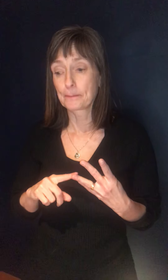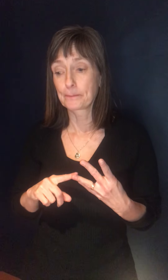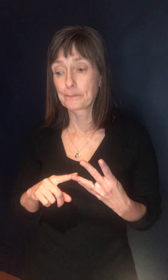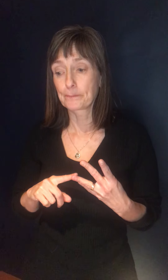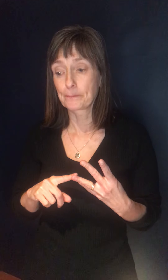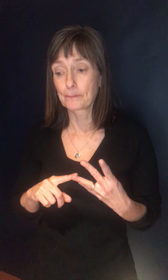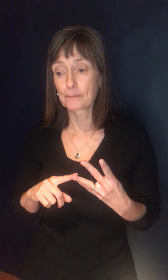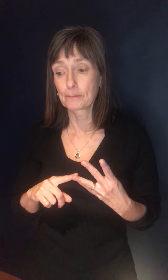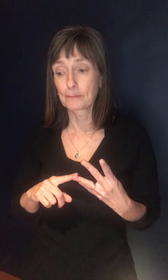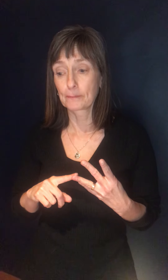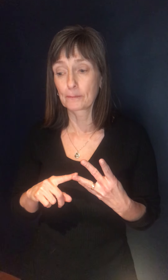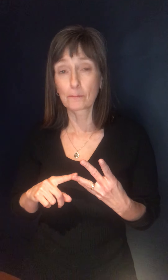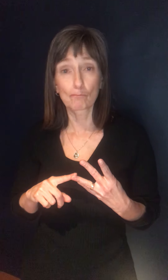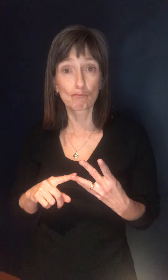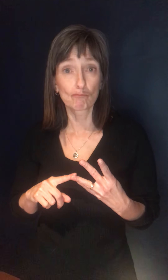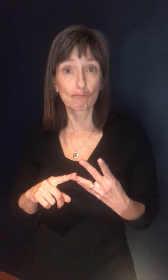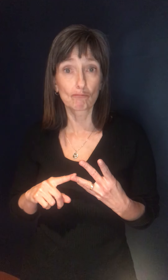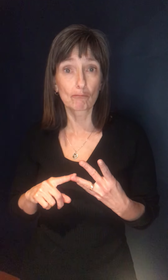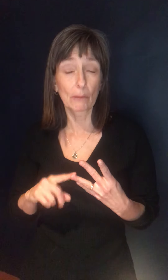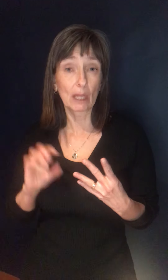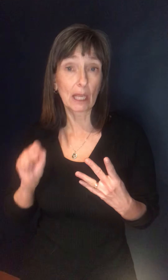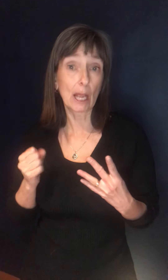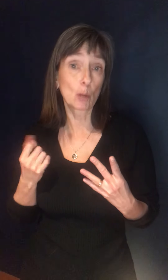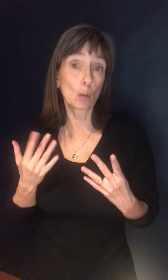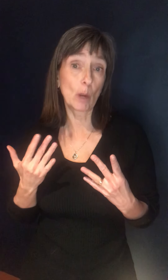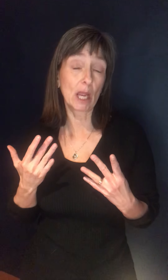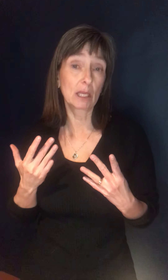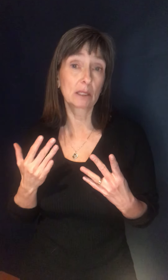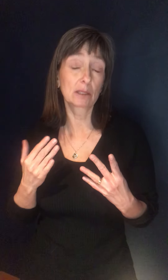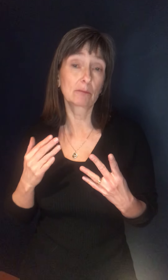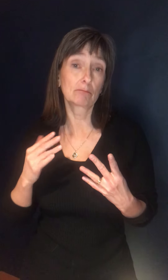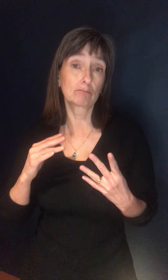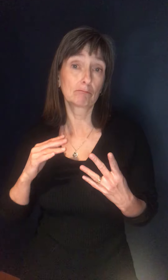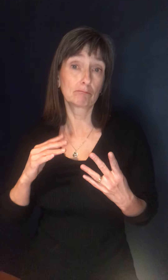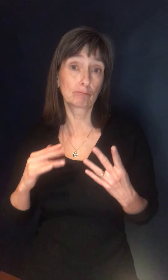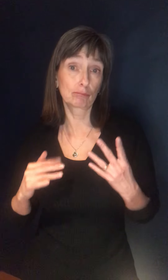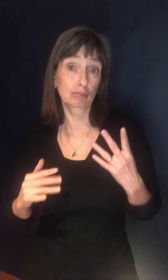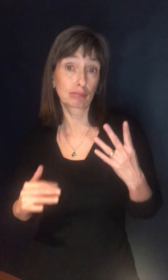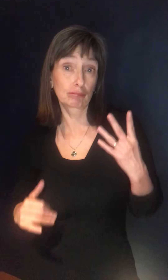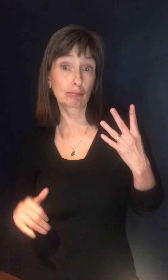they, they certainly have the opportunity to then wait for the mRNA vaccine, uh, with their age group.